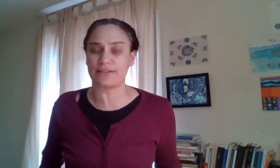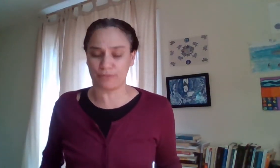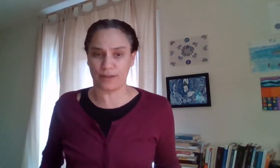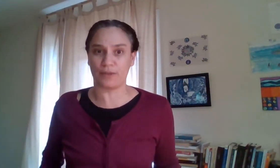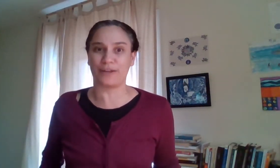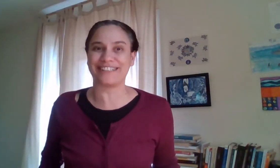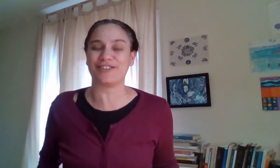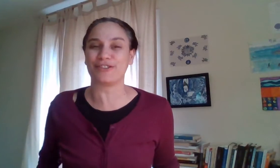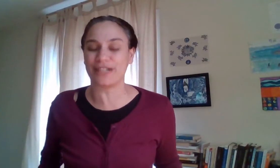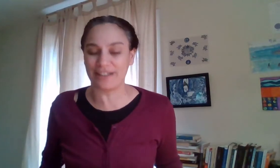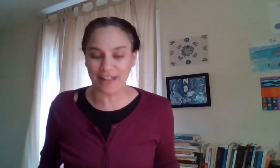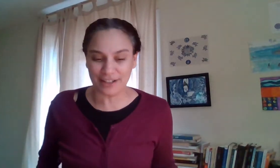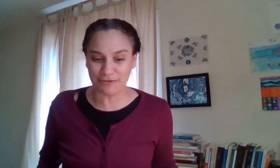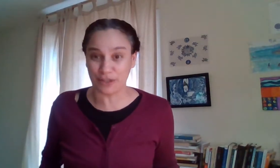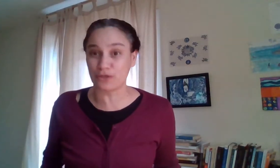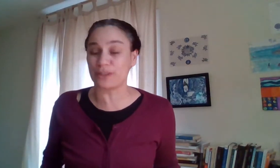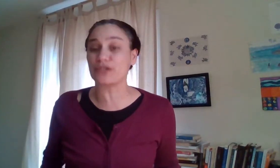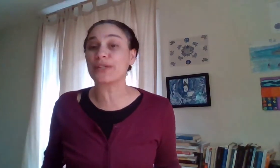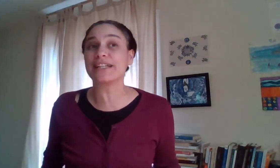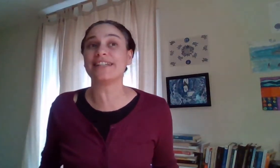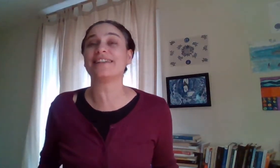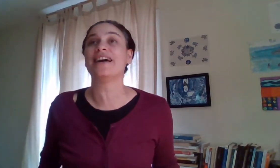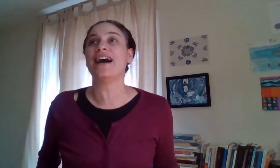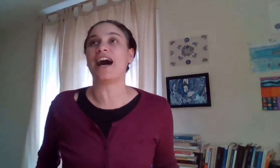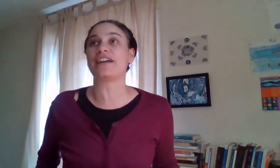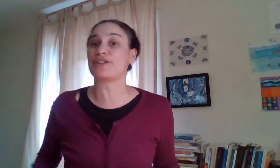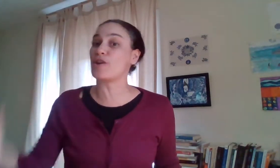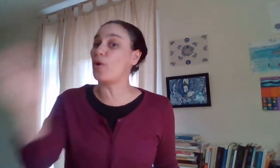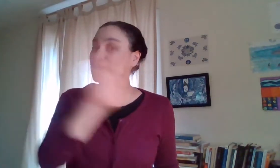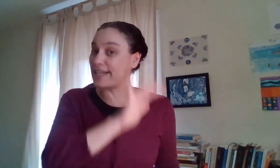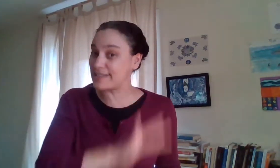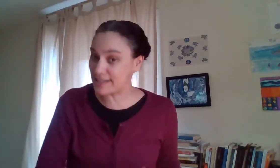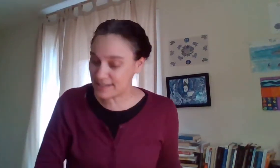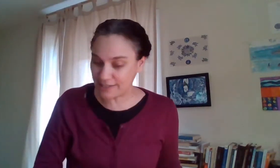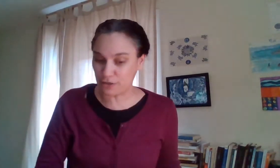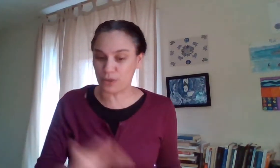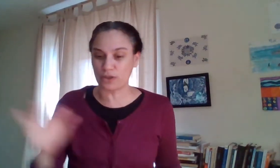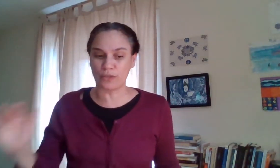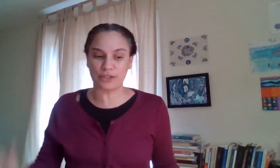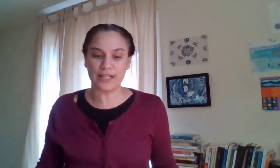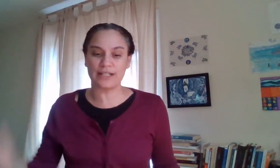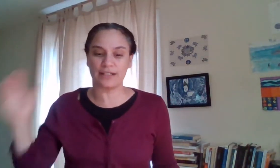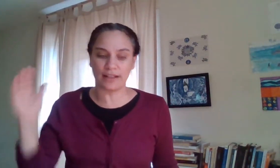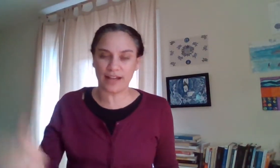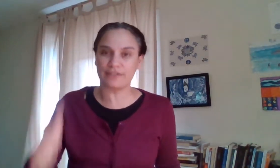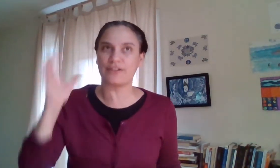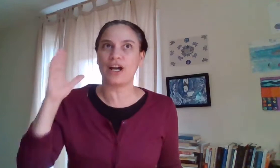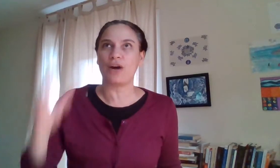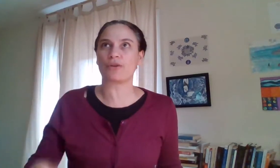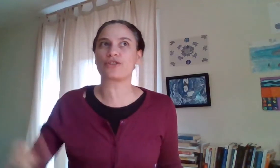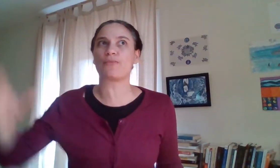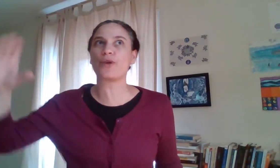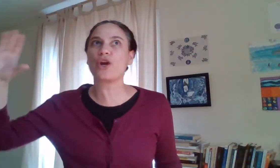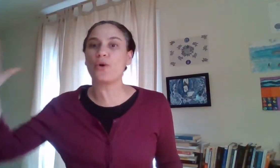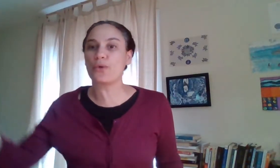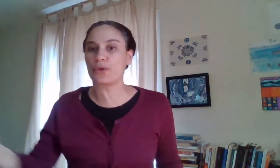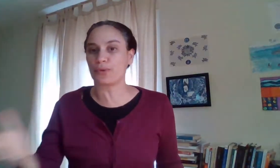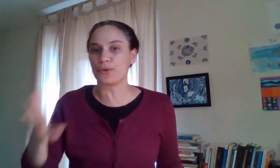uh one you know you get a lot of one-on-one training uh there's a whole day set aside for one-on-one training a lot of workshop we go through